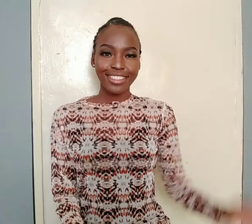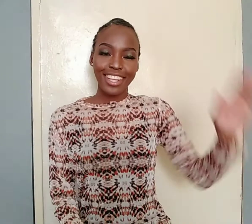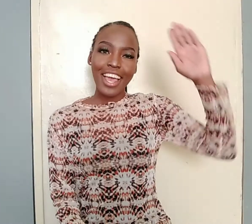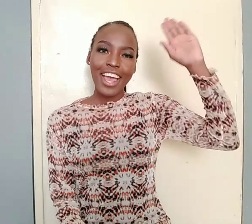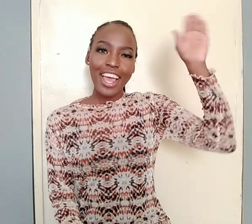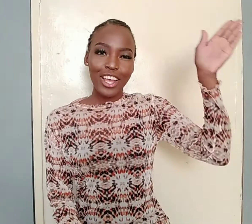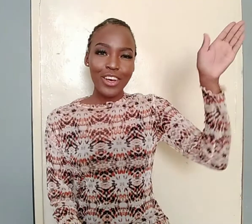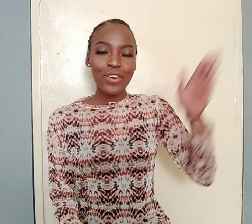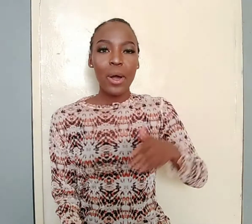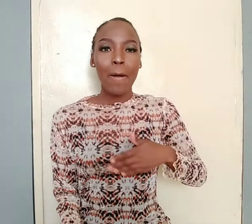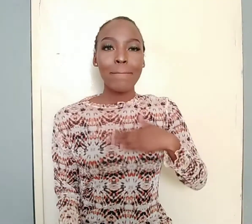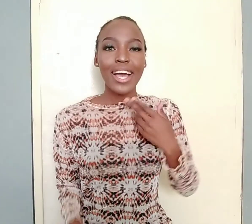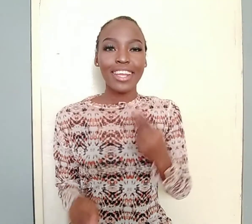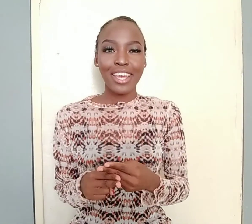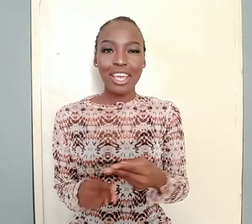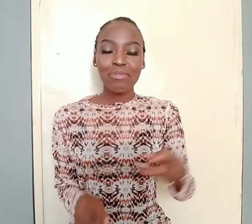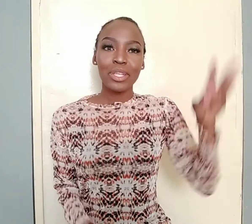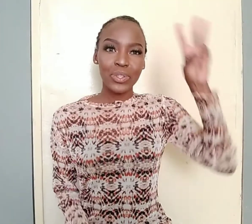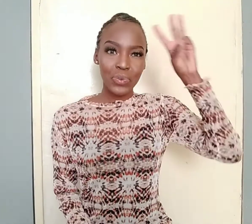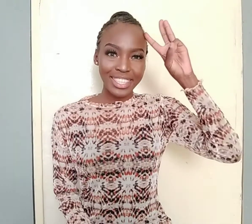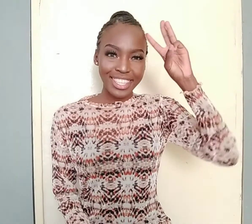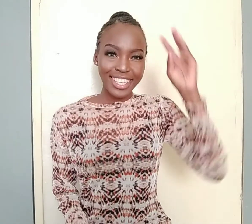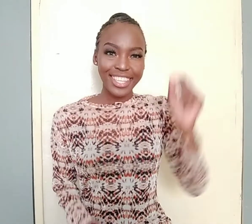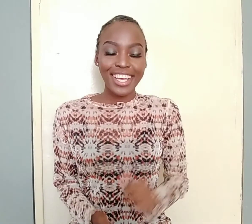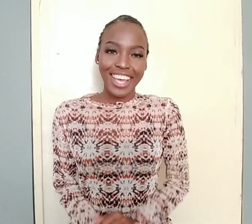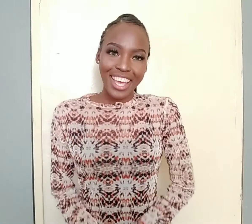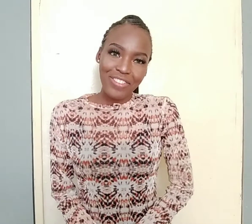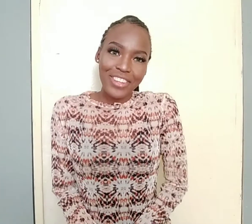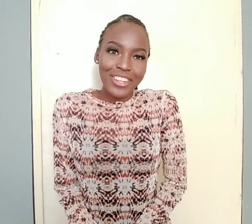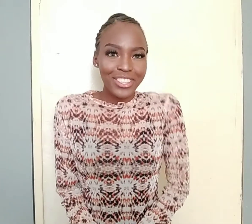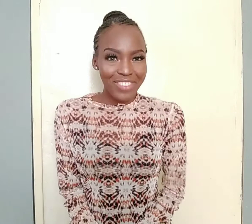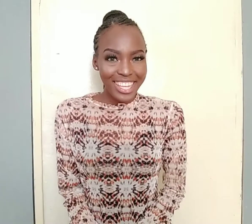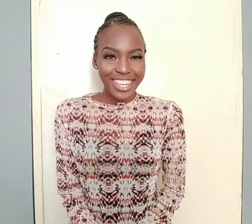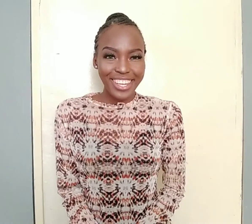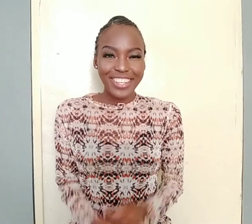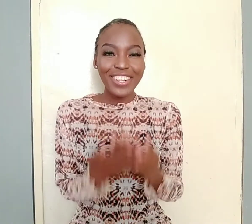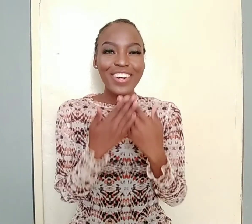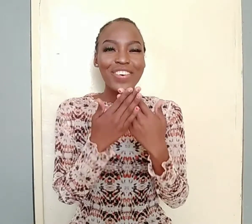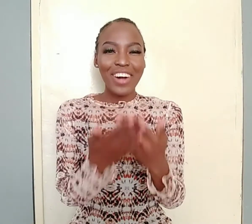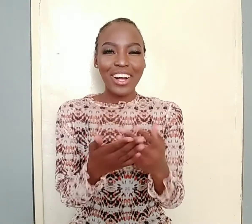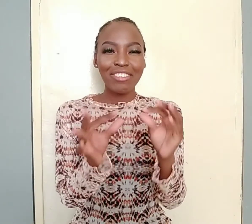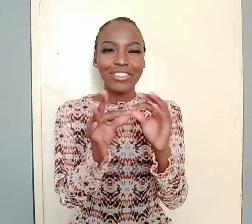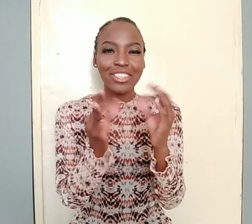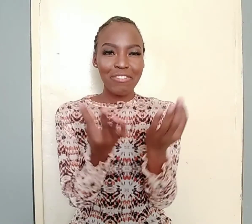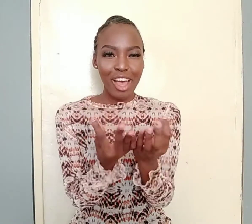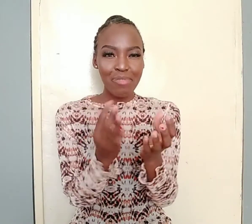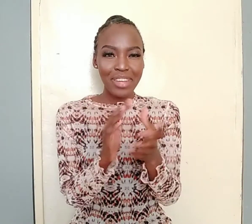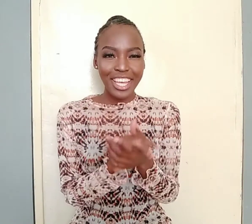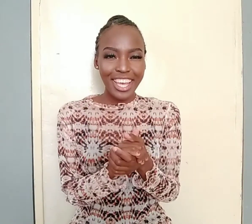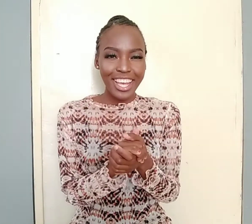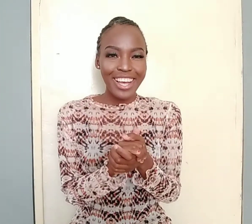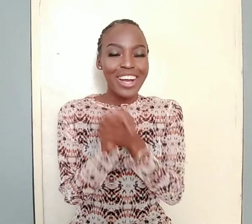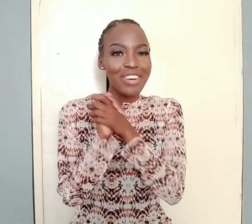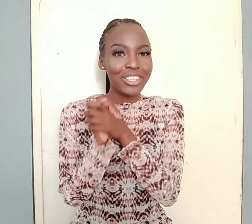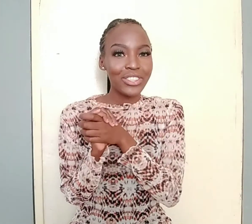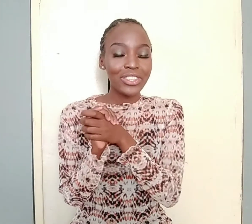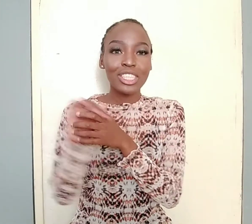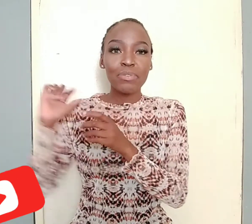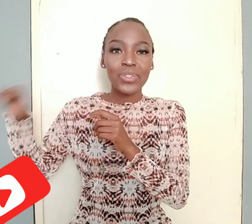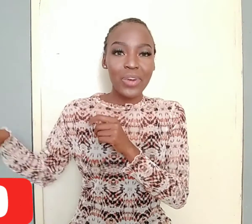Hello, my name is Wesie. If you're new to my channel, welcome to the family. Be sure to subscribe